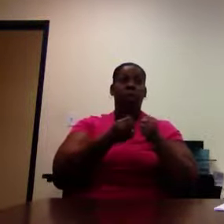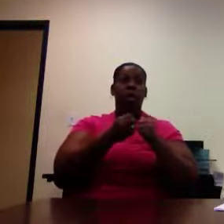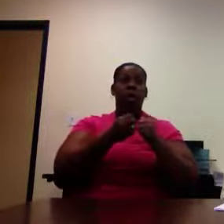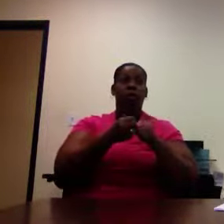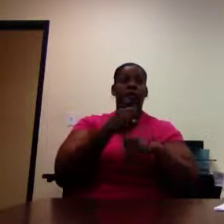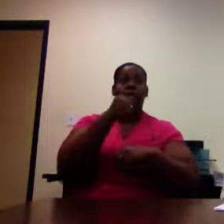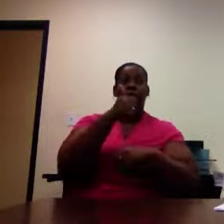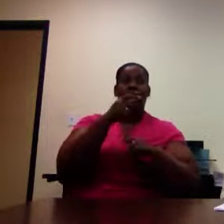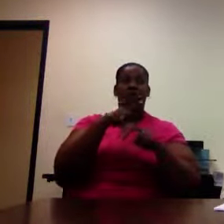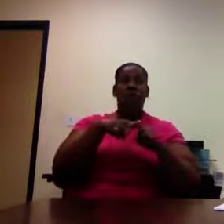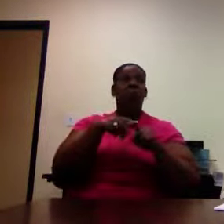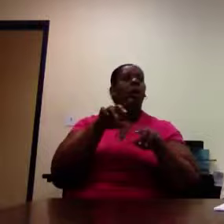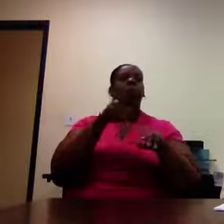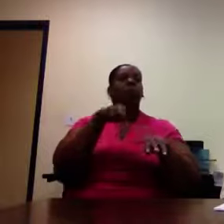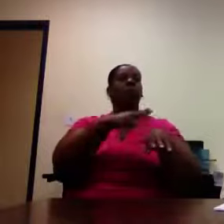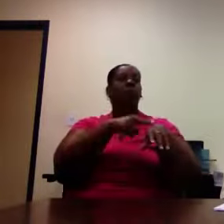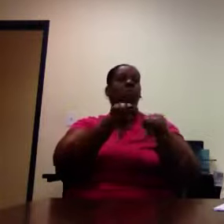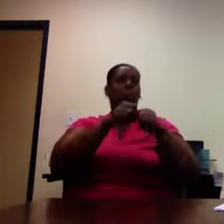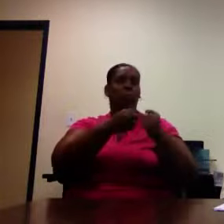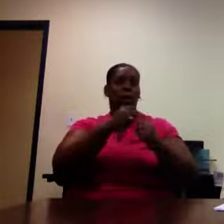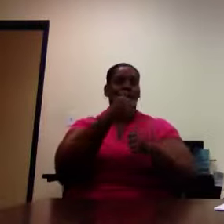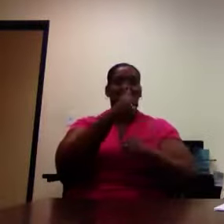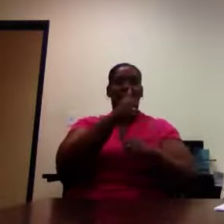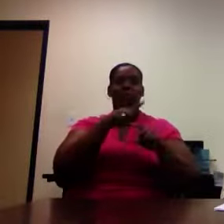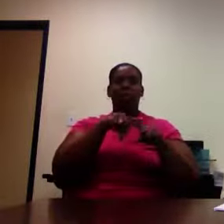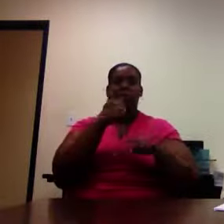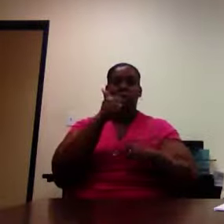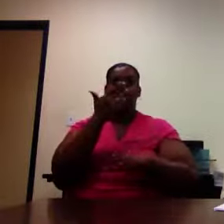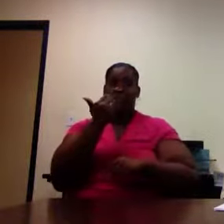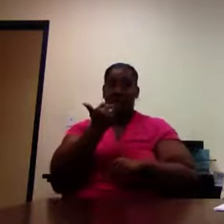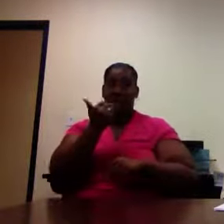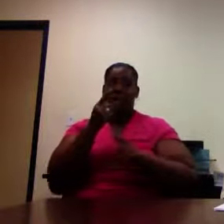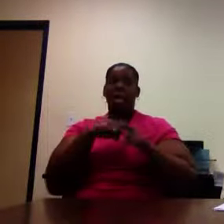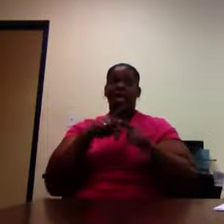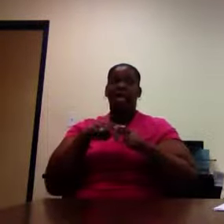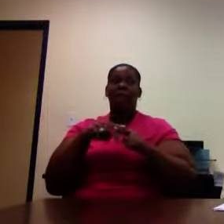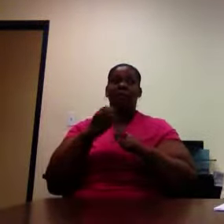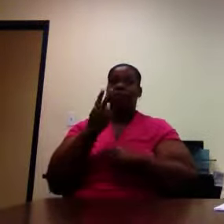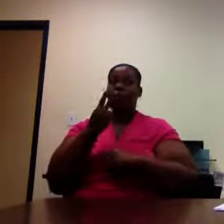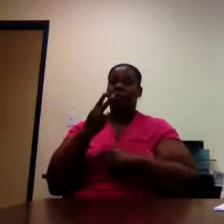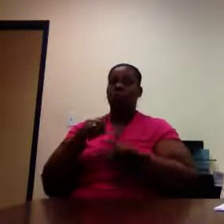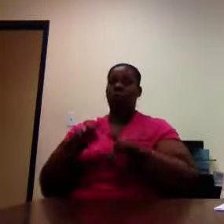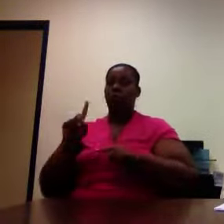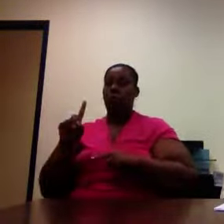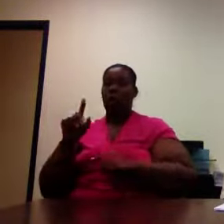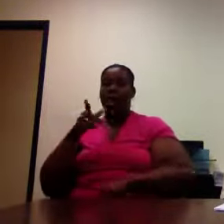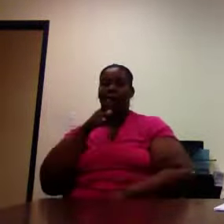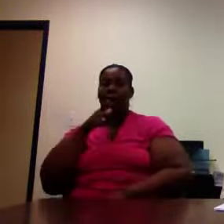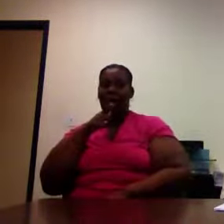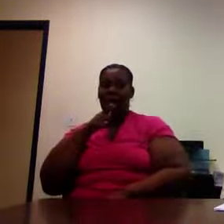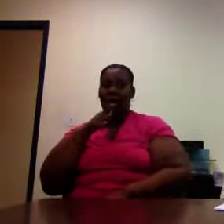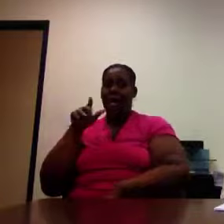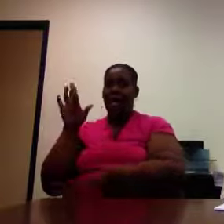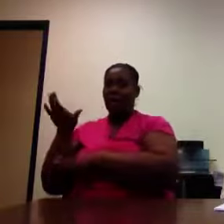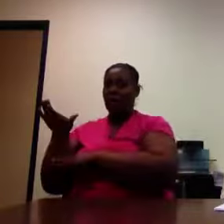.15. All right. From 12 to 1, you get your lunch break. And your afternoon break is 3 to 13.